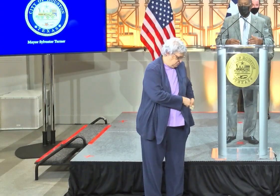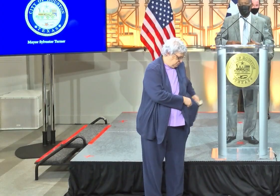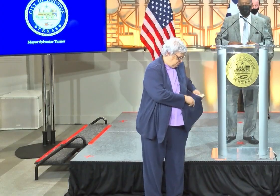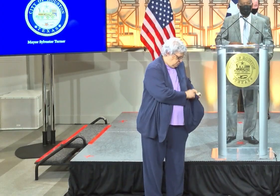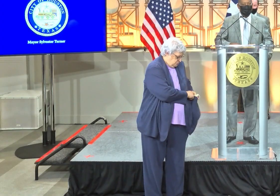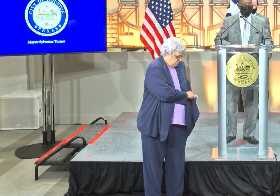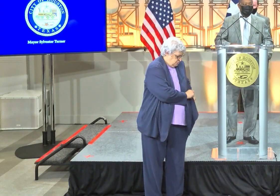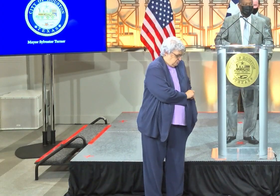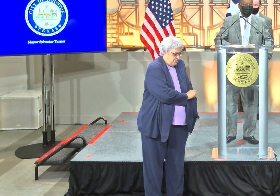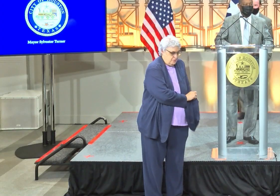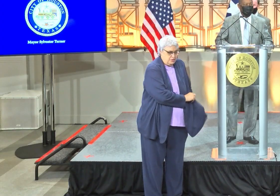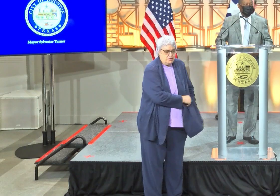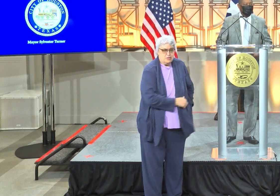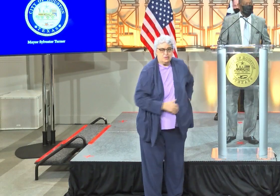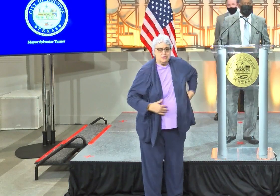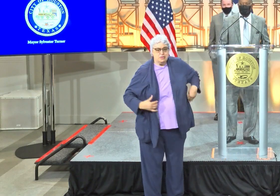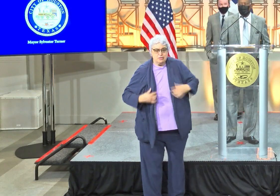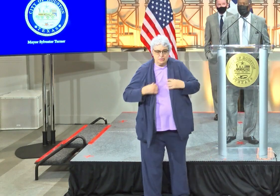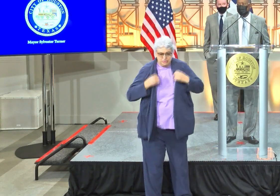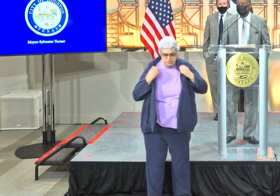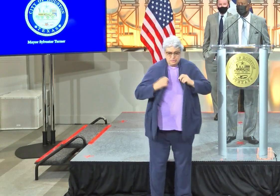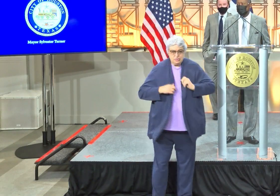All right, let's get started.